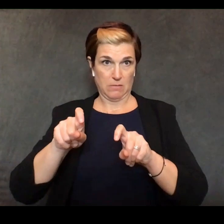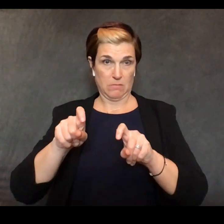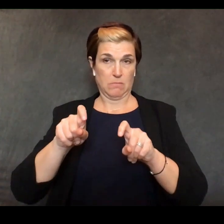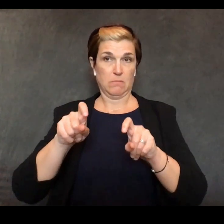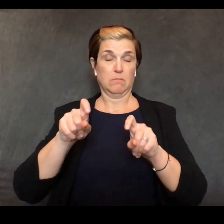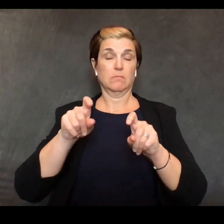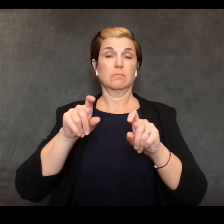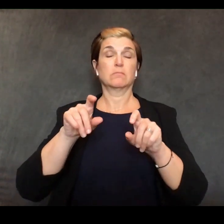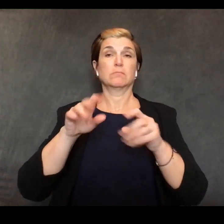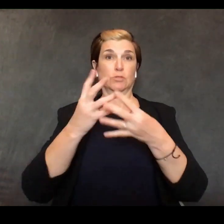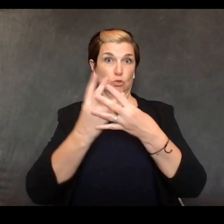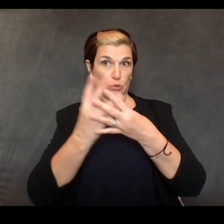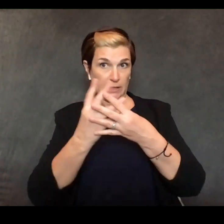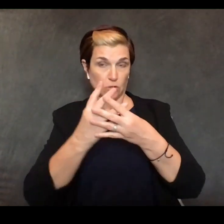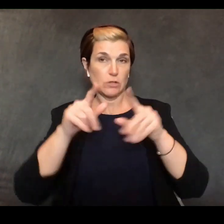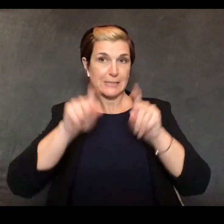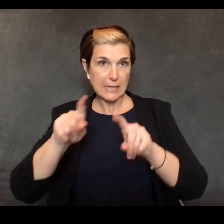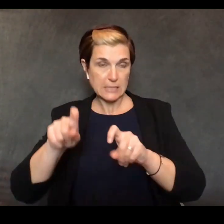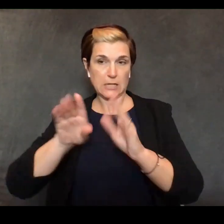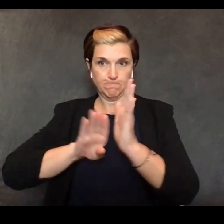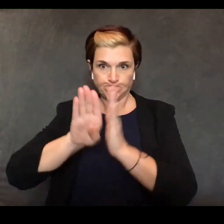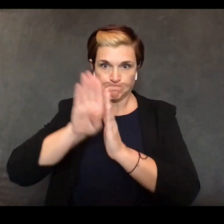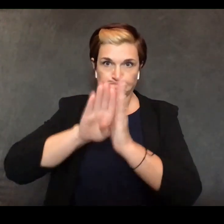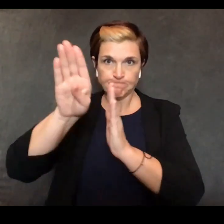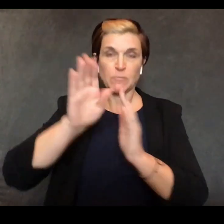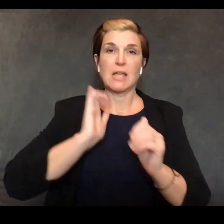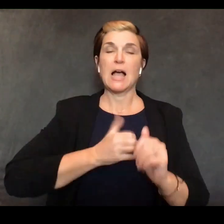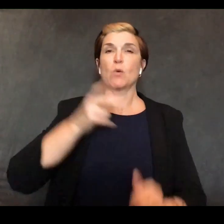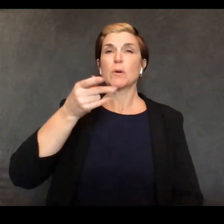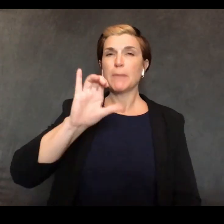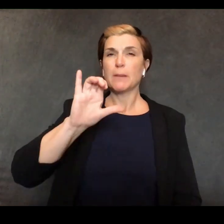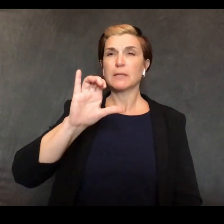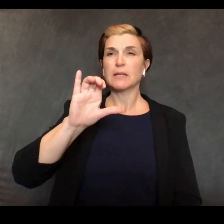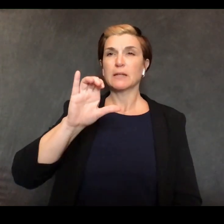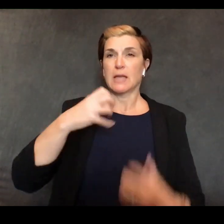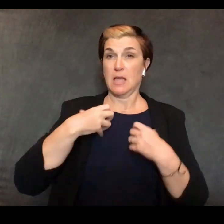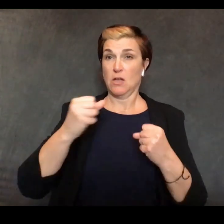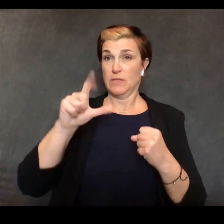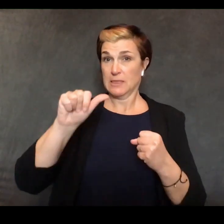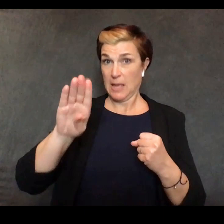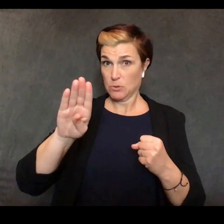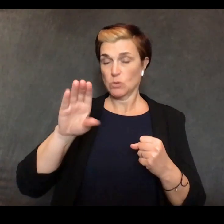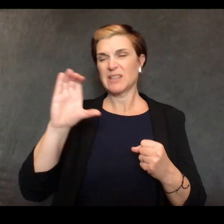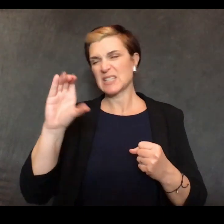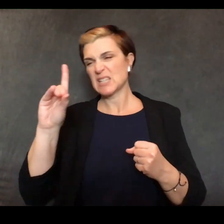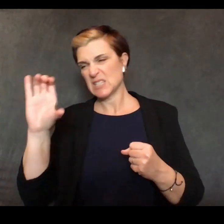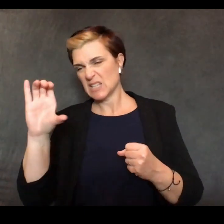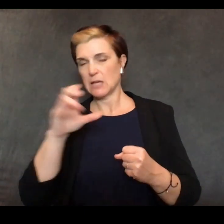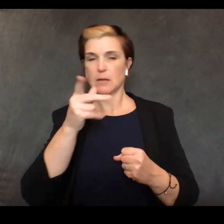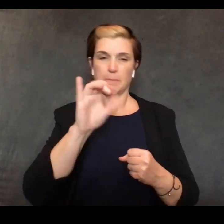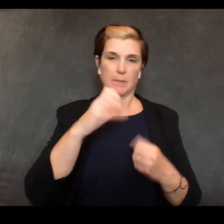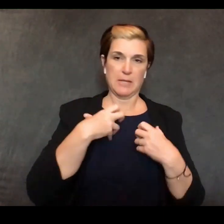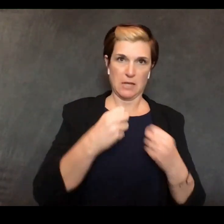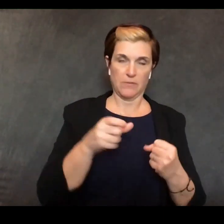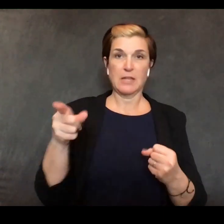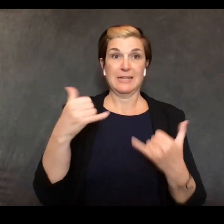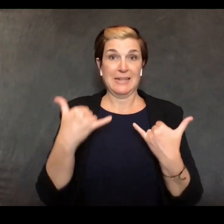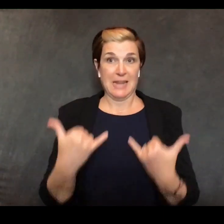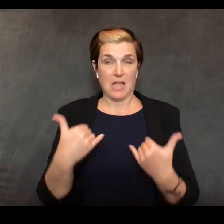laboratories meaning the CDC and the public health labs have reported out 31,878 tests so almost 32